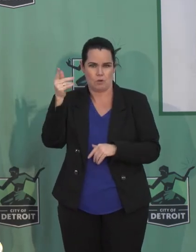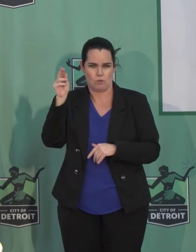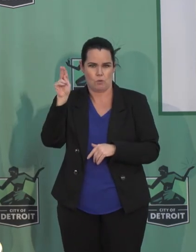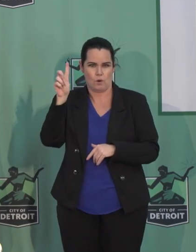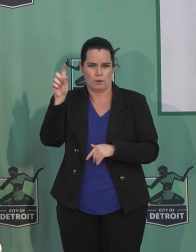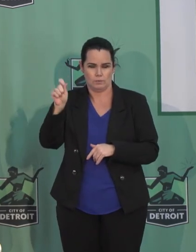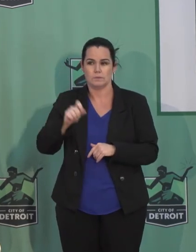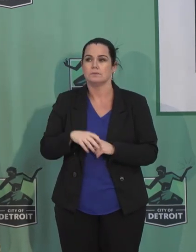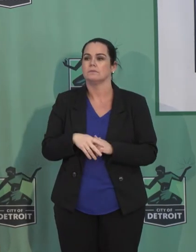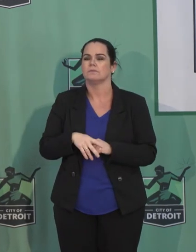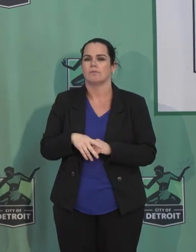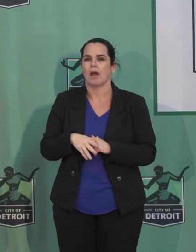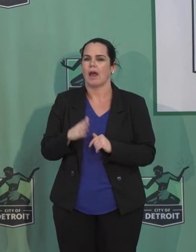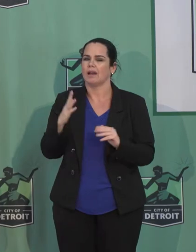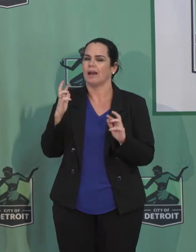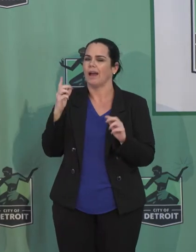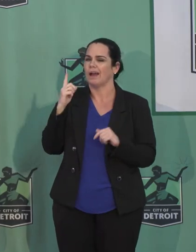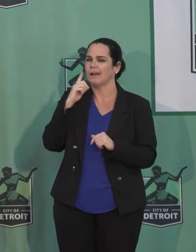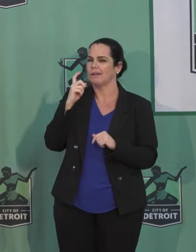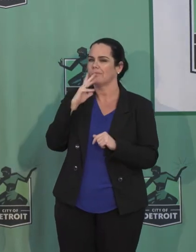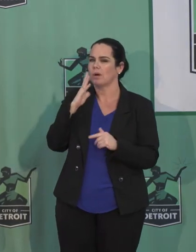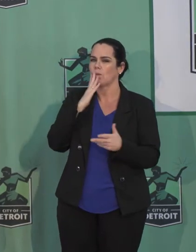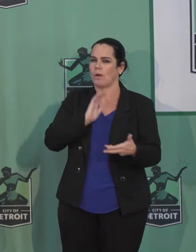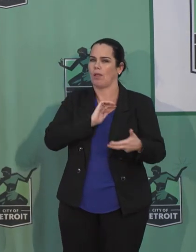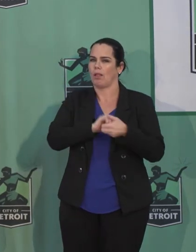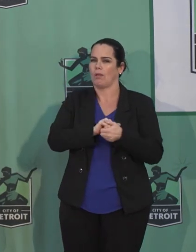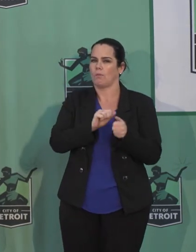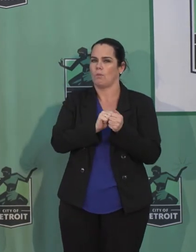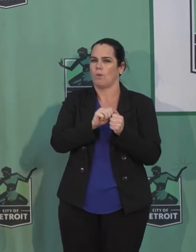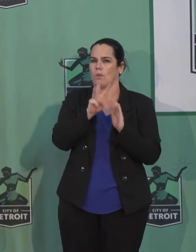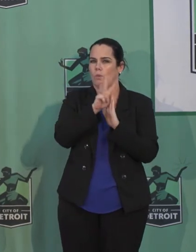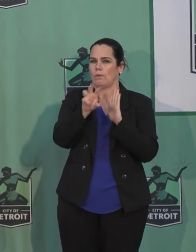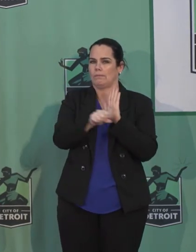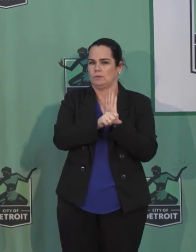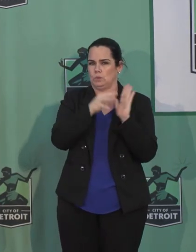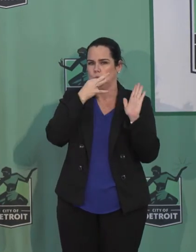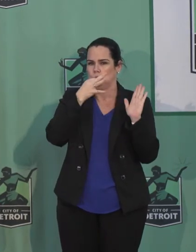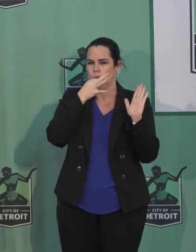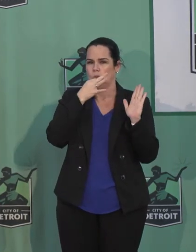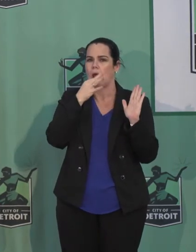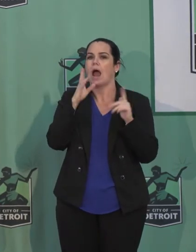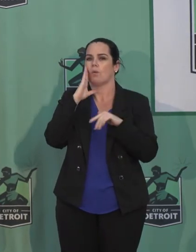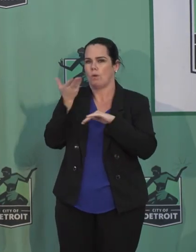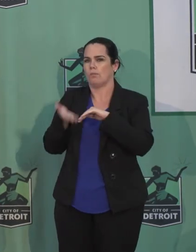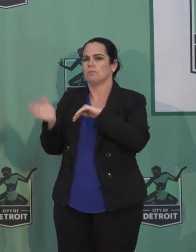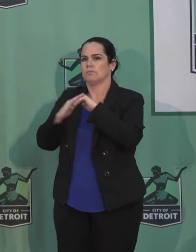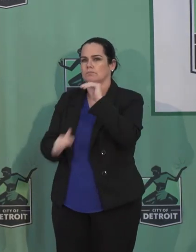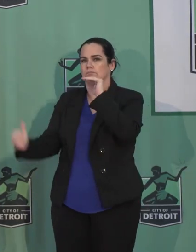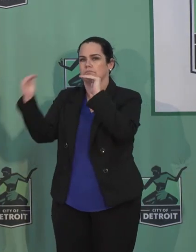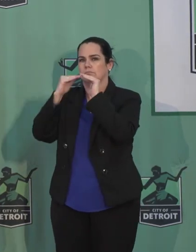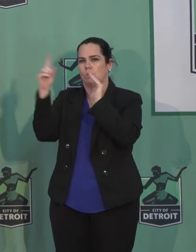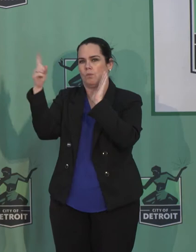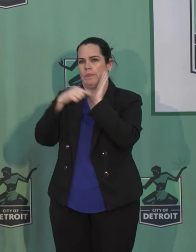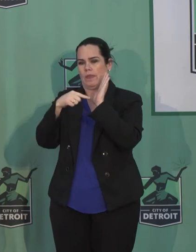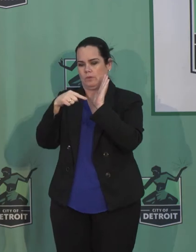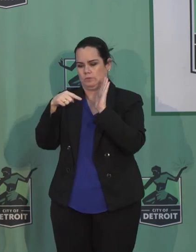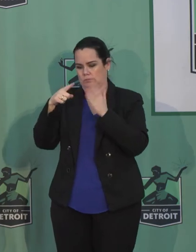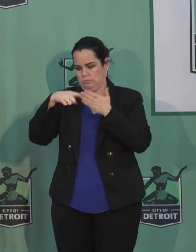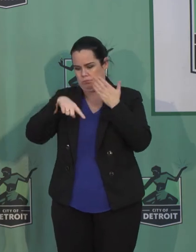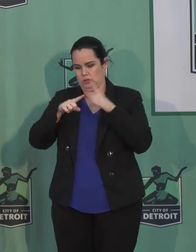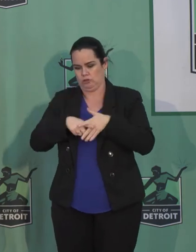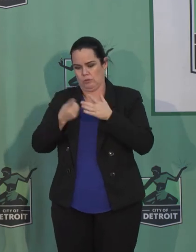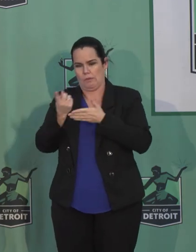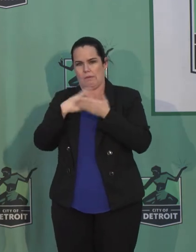that we will partner with Wayne State University and be up to a thousand patients a day by Monday.